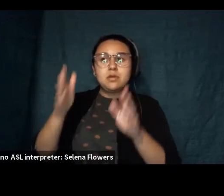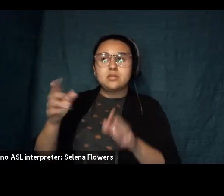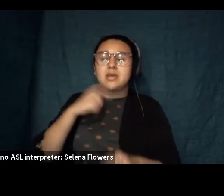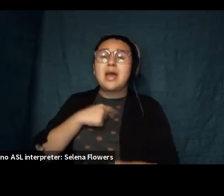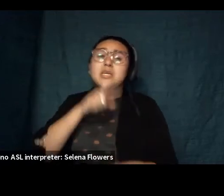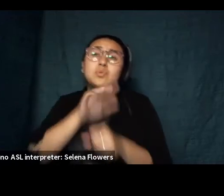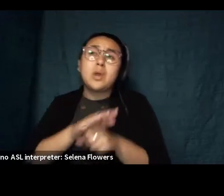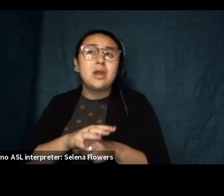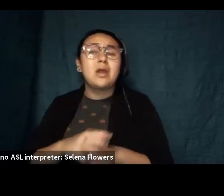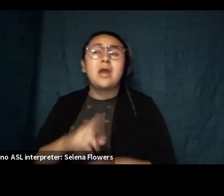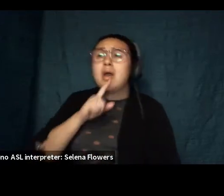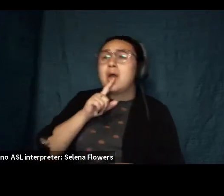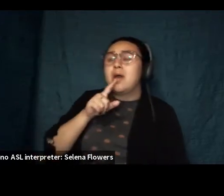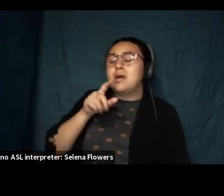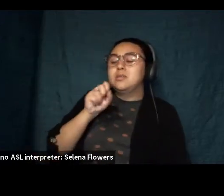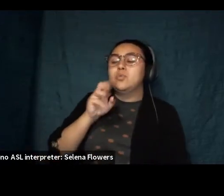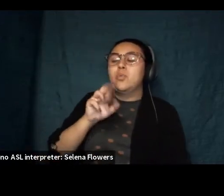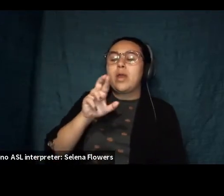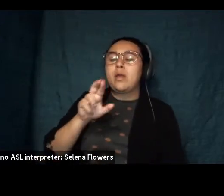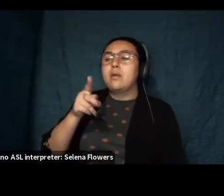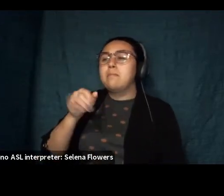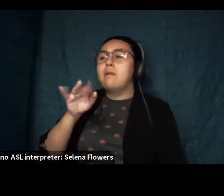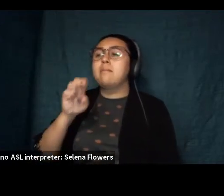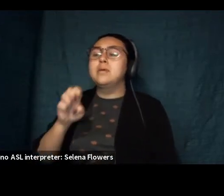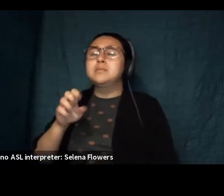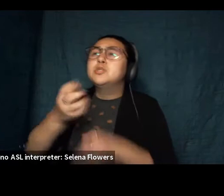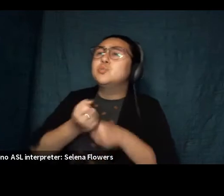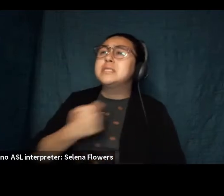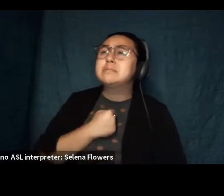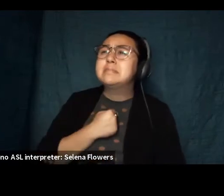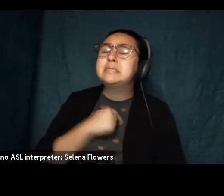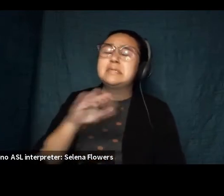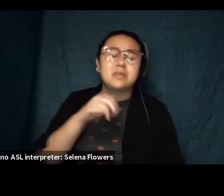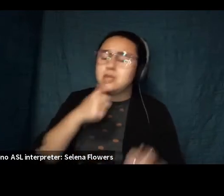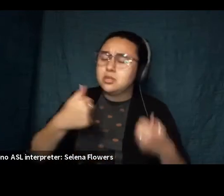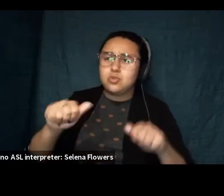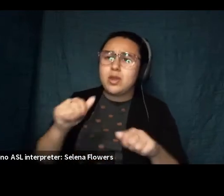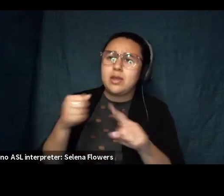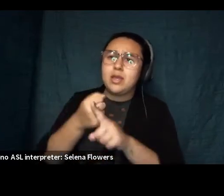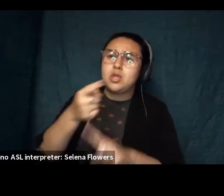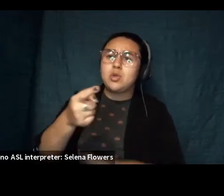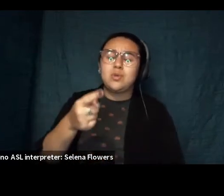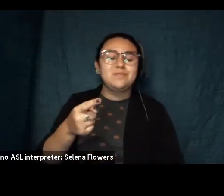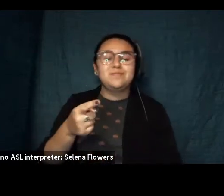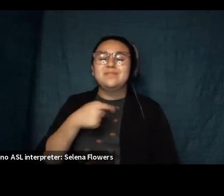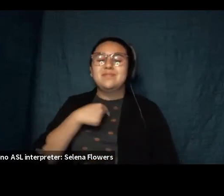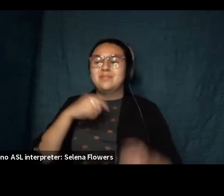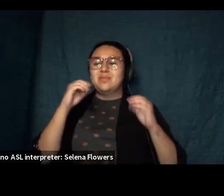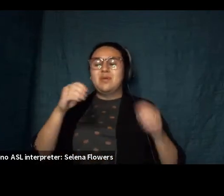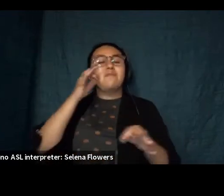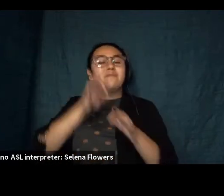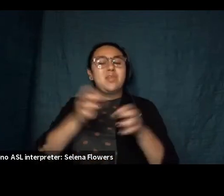i promise or most distressingly trust me i have little faith in my motivations that night